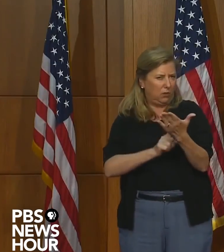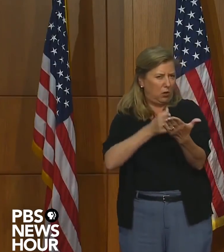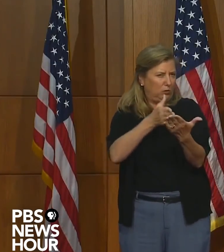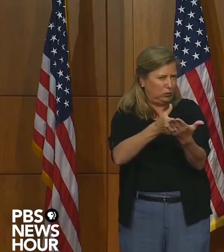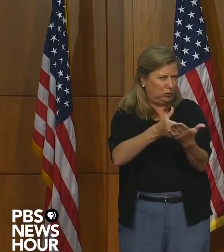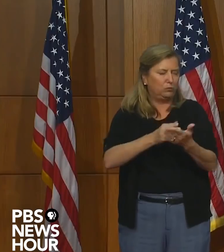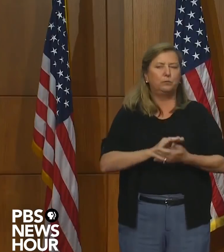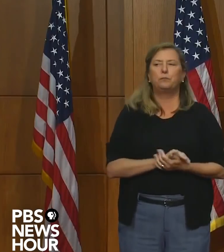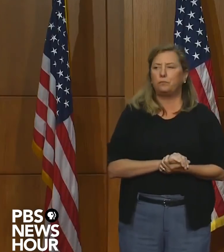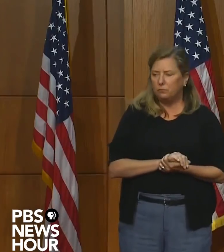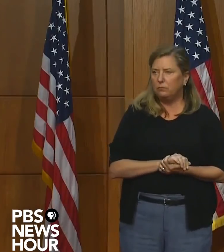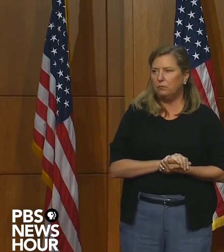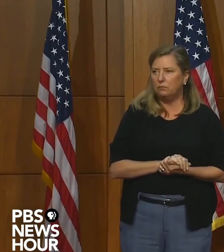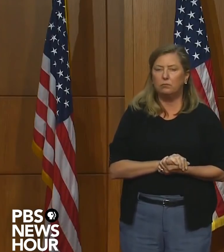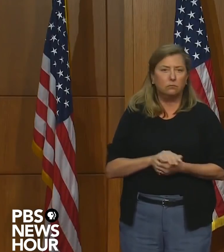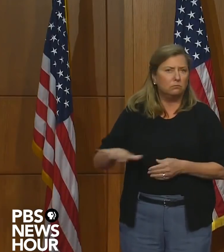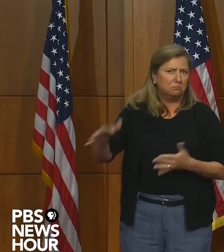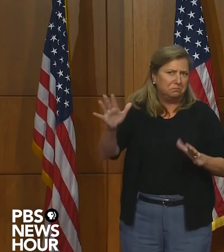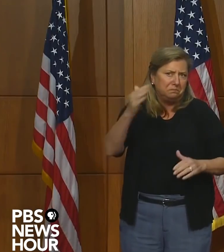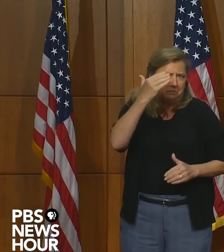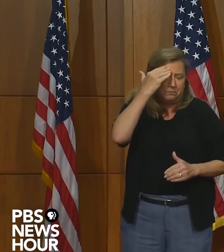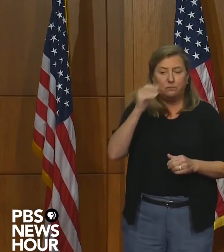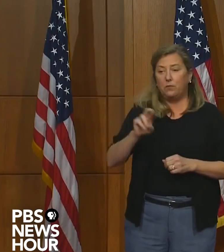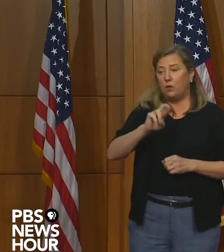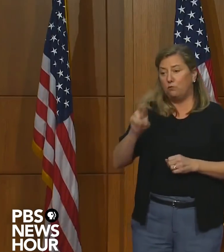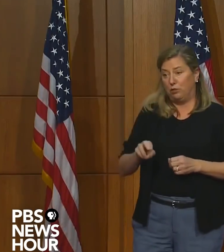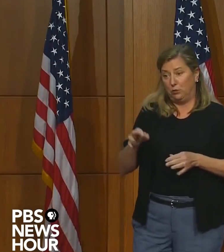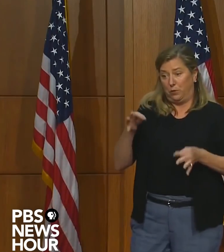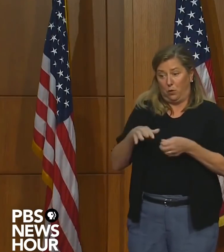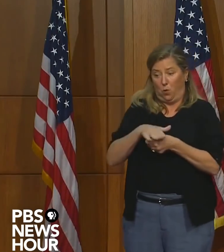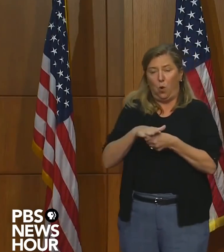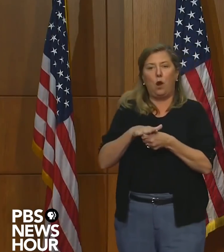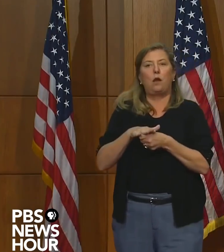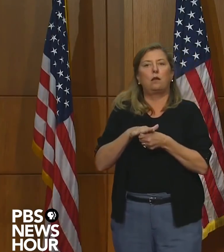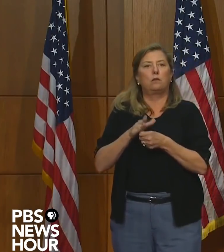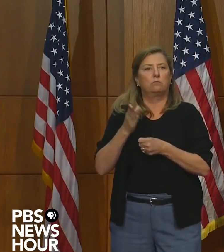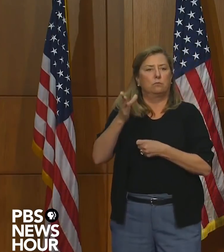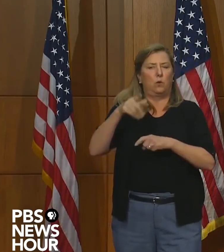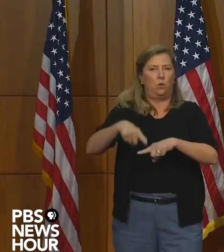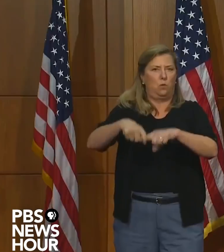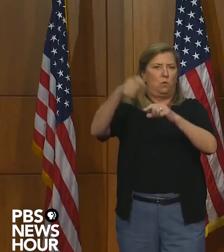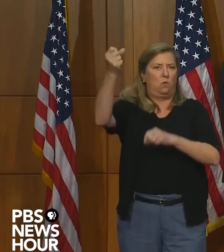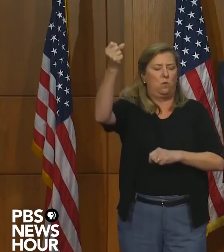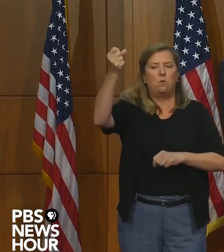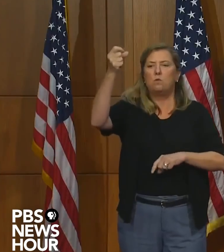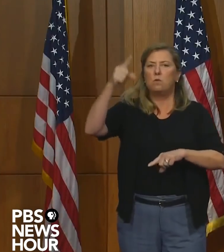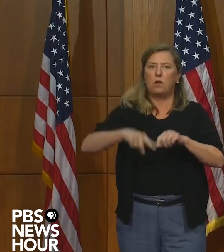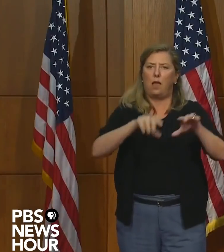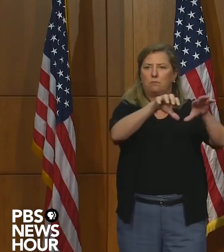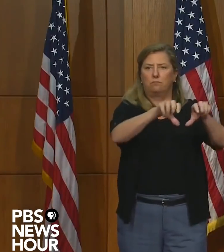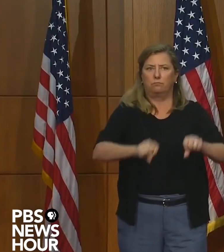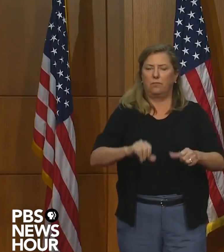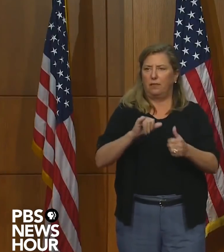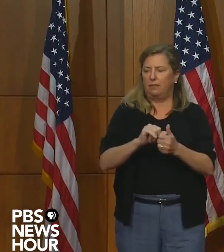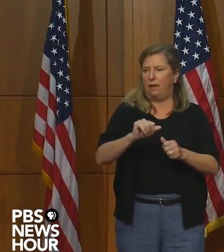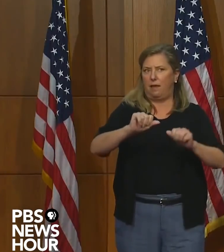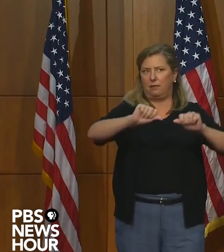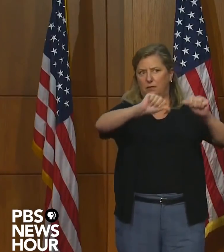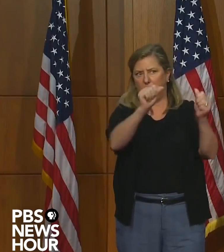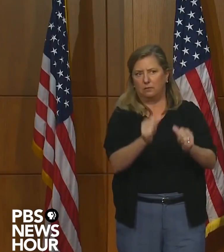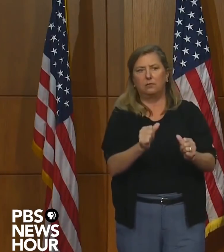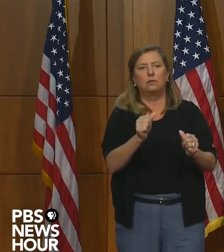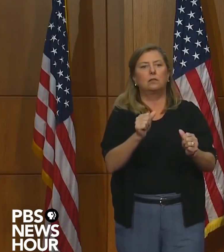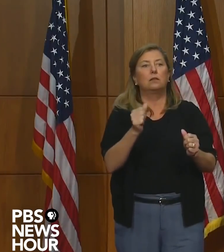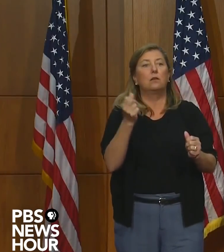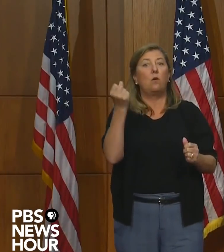So, as many of you may know, the Richmond Circuit Court entered a temporary injunction prohibiting the removal of the Robert E. Lee Monument